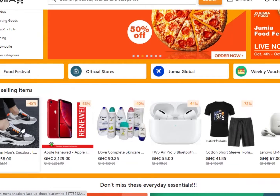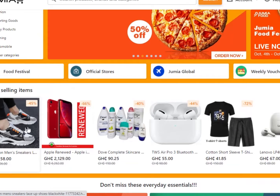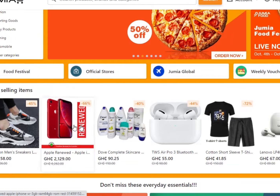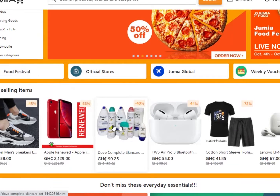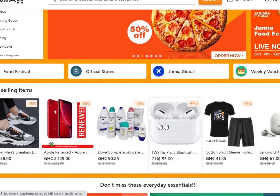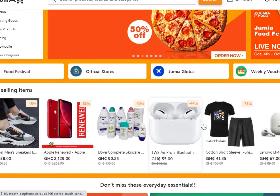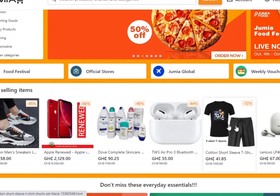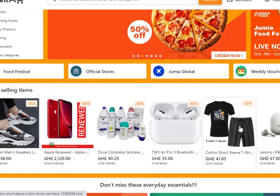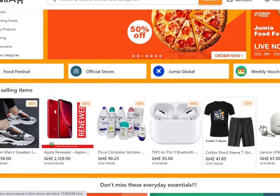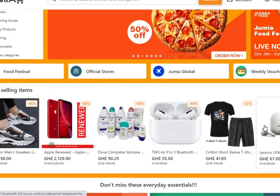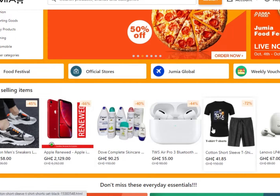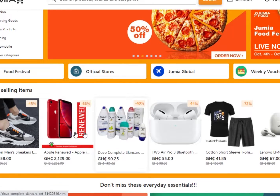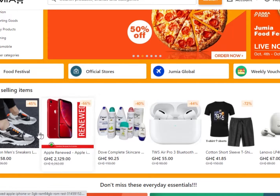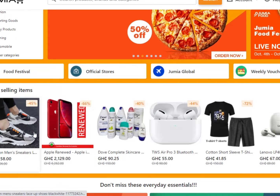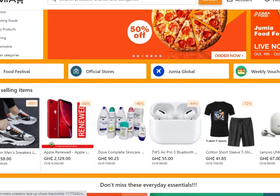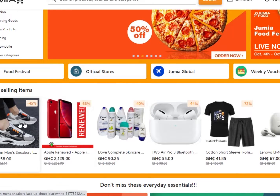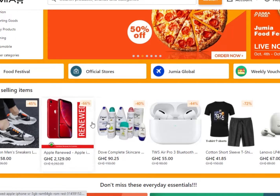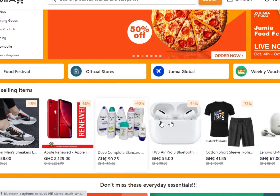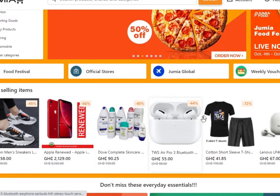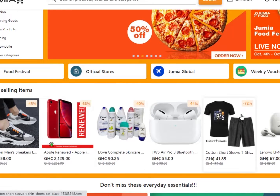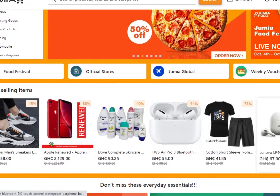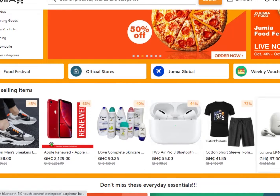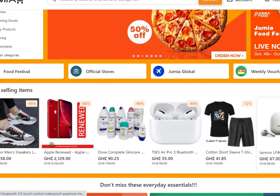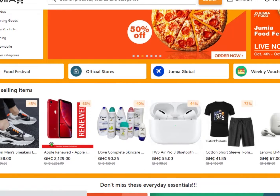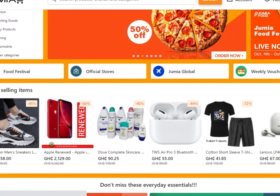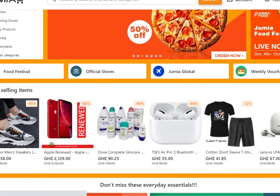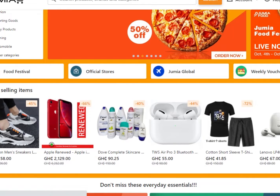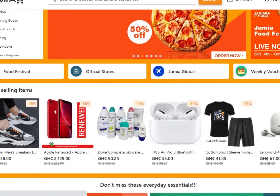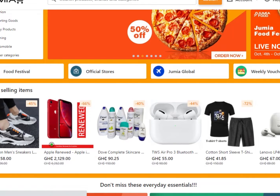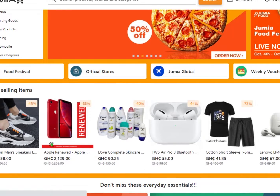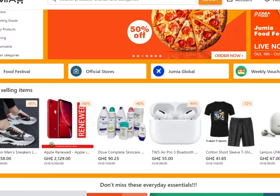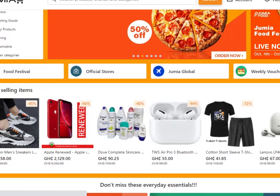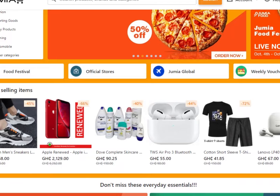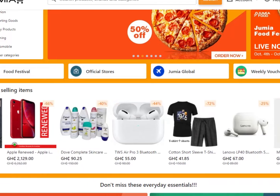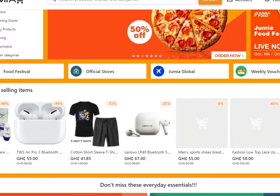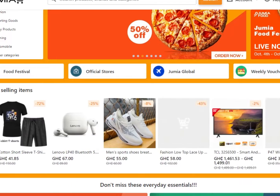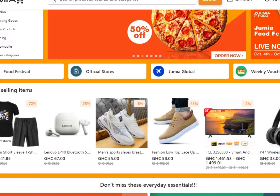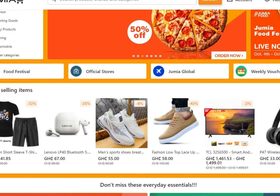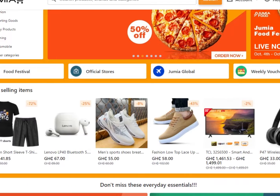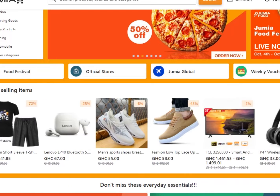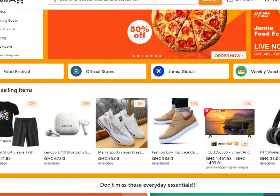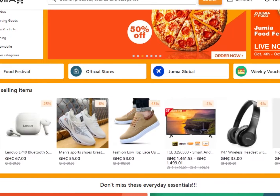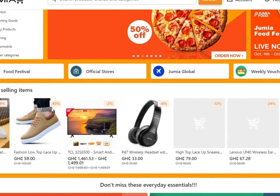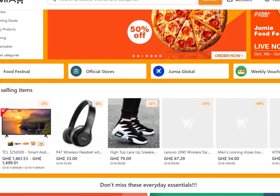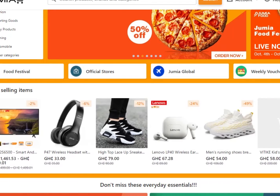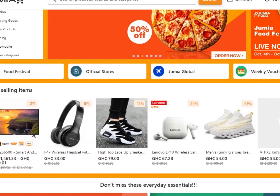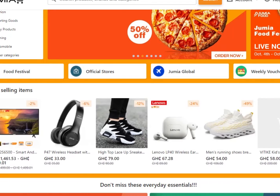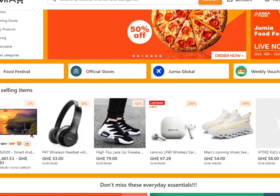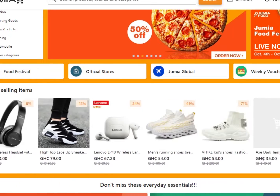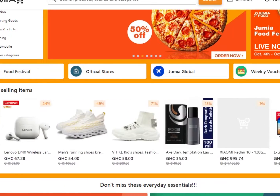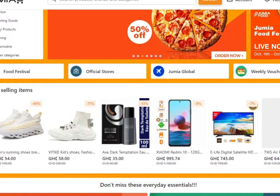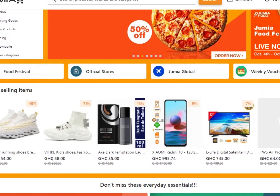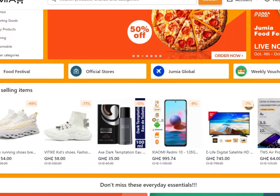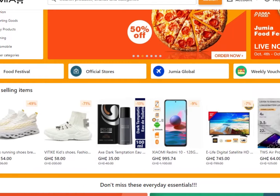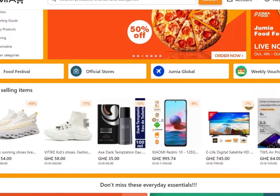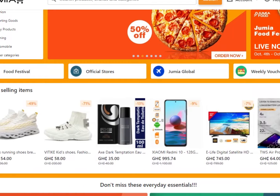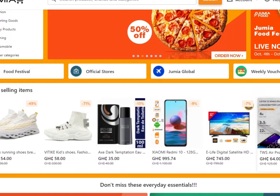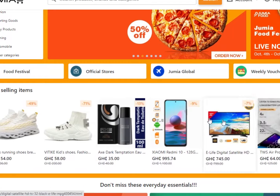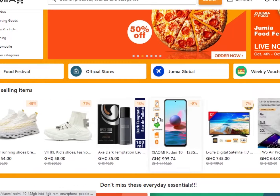it also has a grid this is the grid right here and this is the carousel so i can decide to scroll through to see what is happening or to